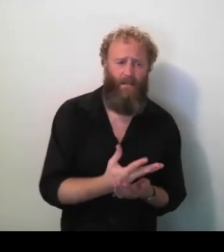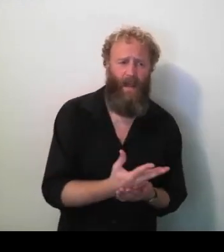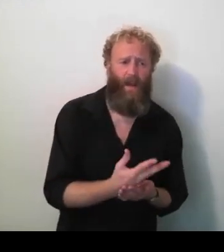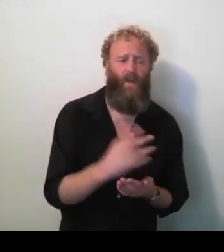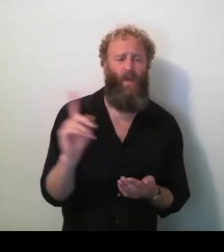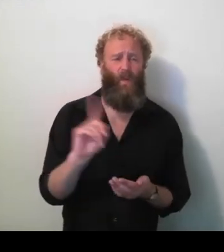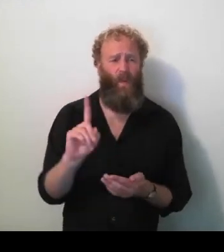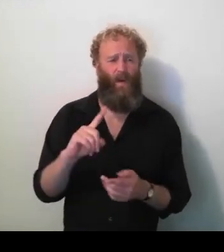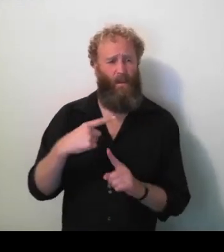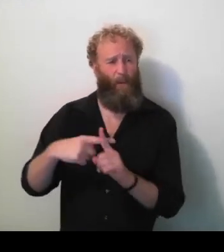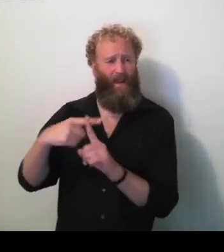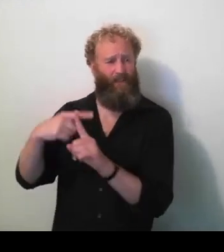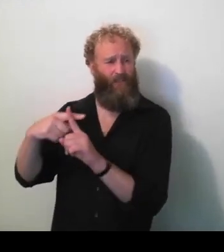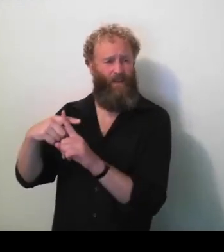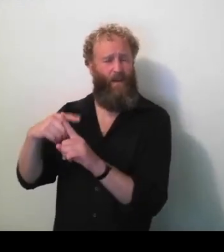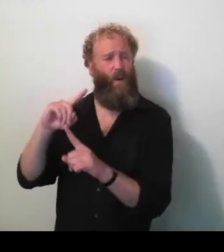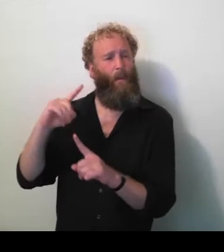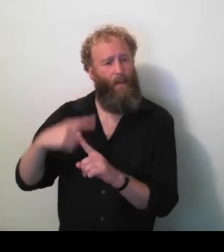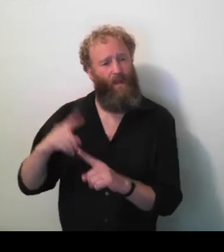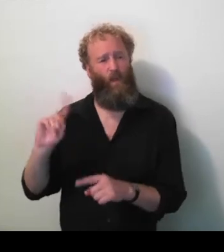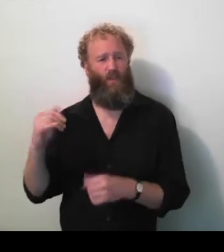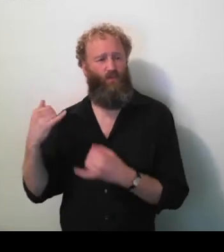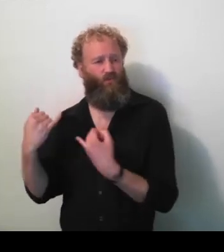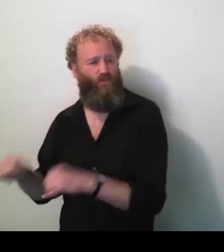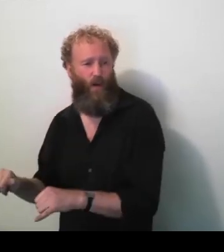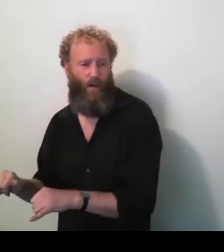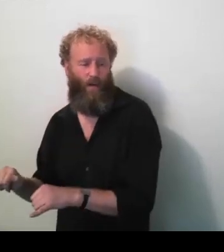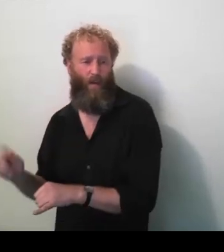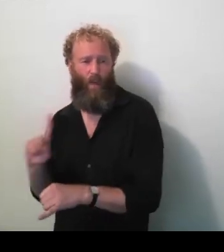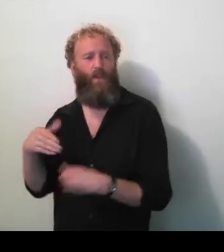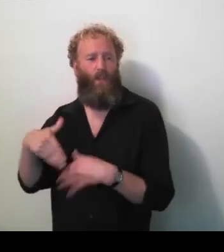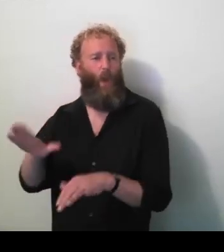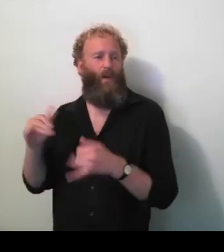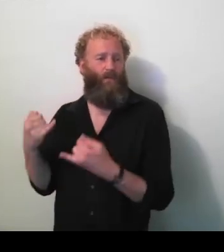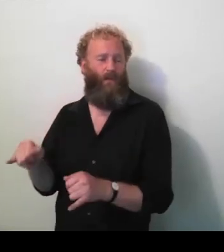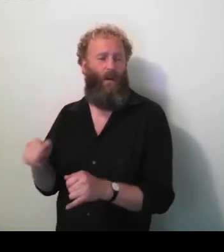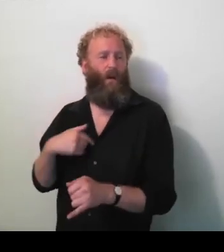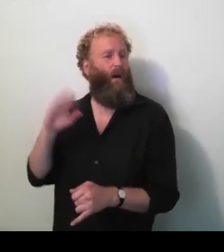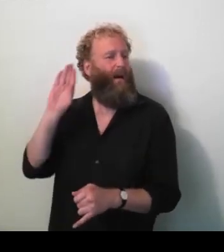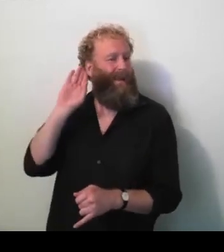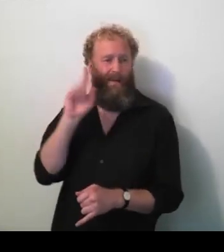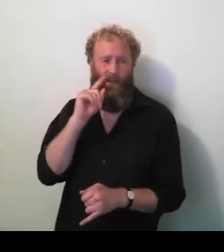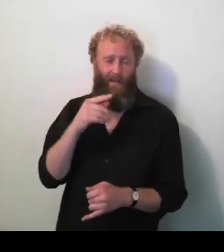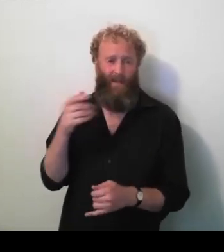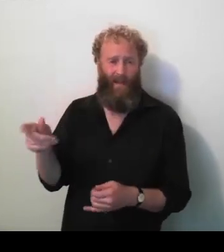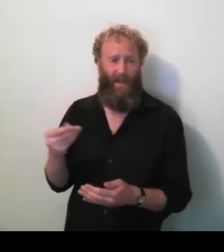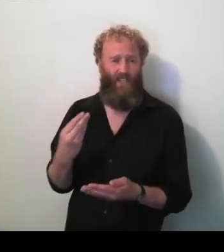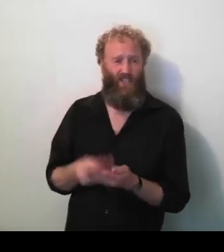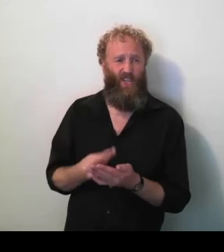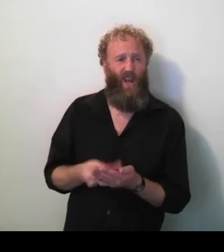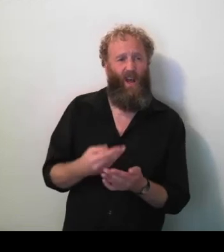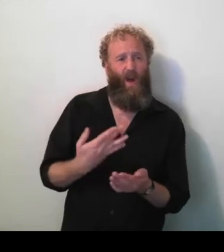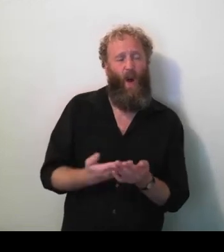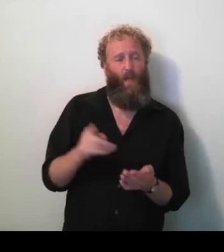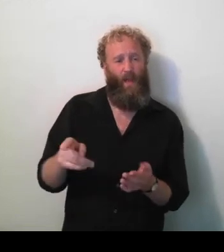and what's going wrong. Because what I hear from people is that they're charged on their plans for people who don't even